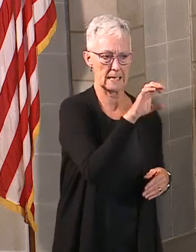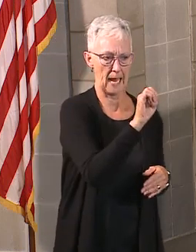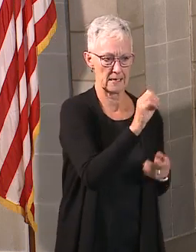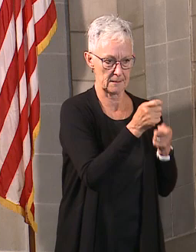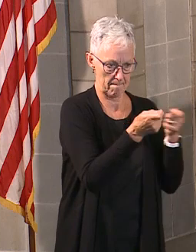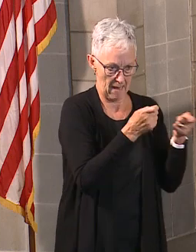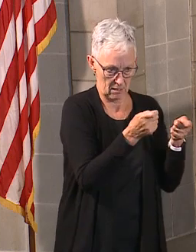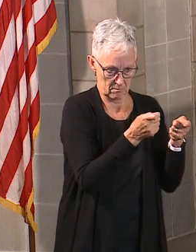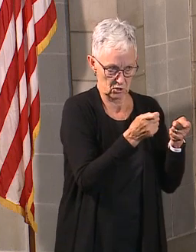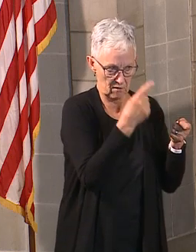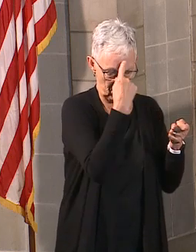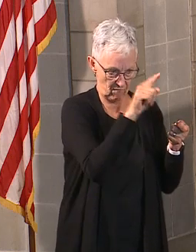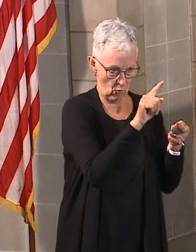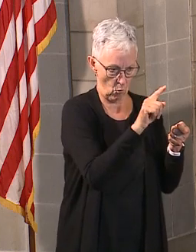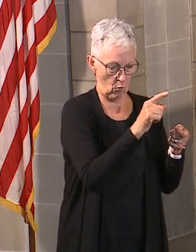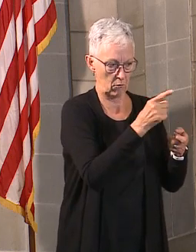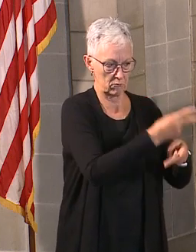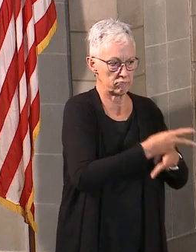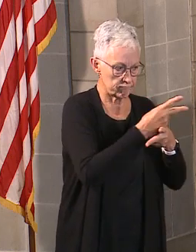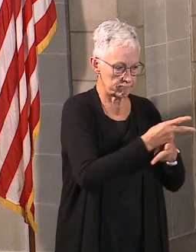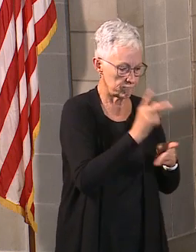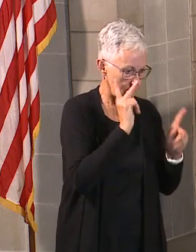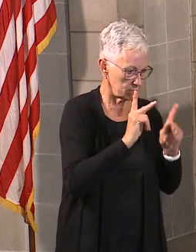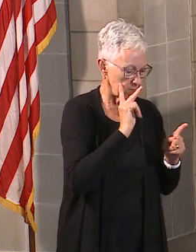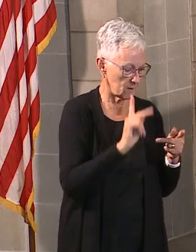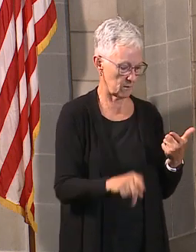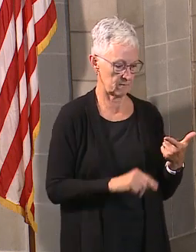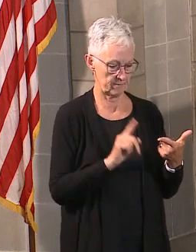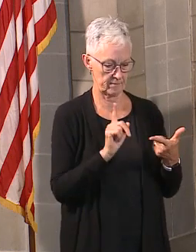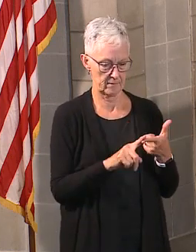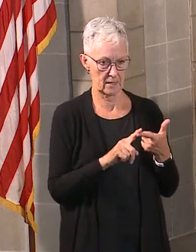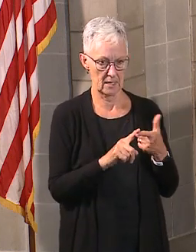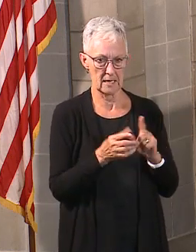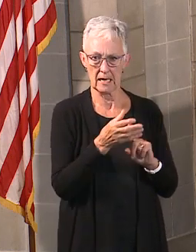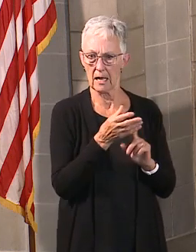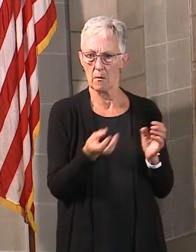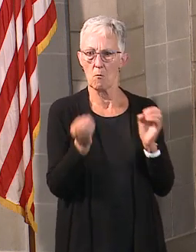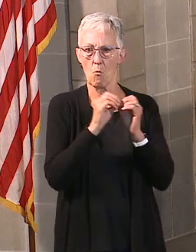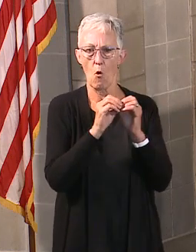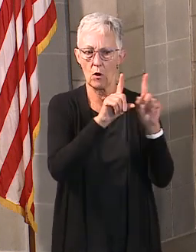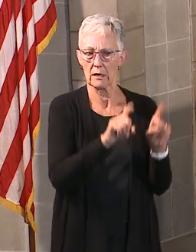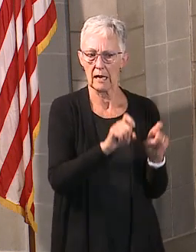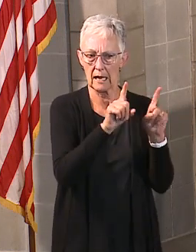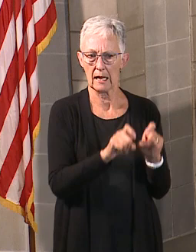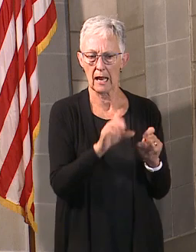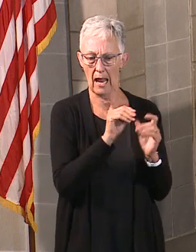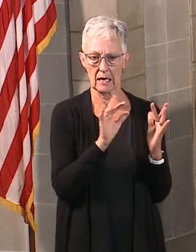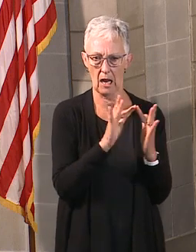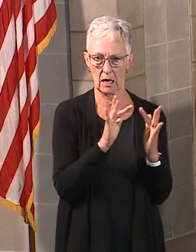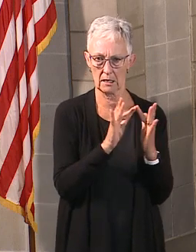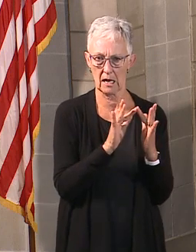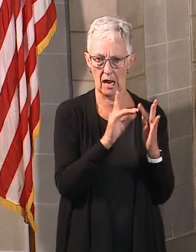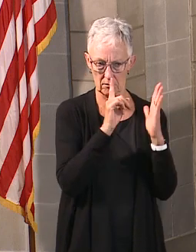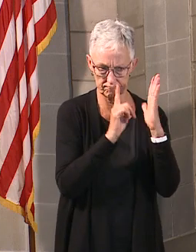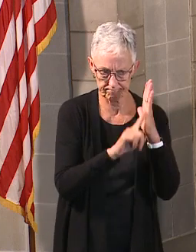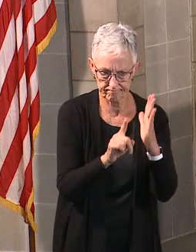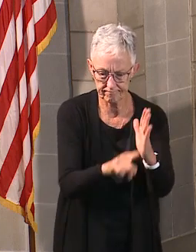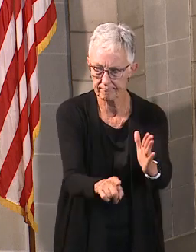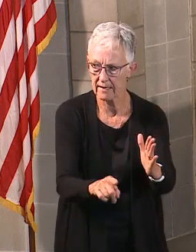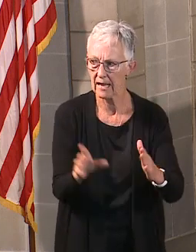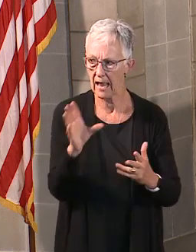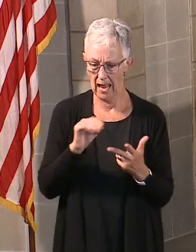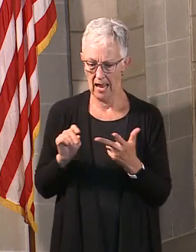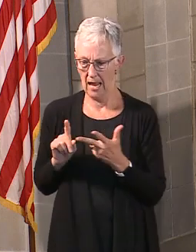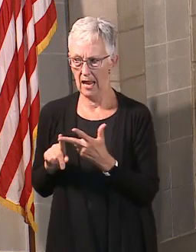The second area is expanding testing and contact tracing. And the third area is stabilizing health care